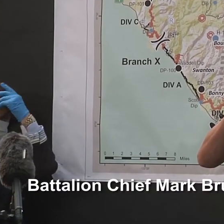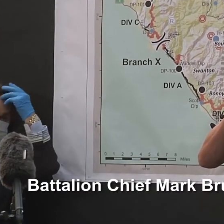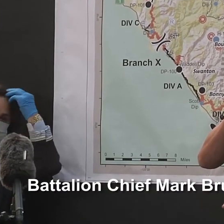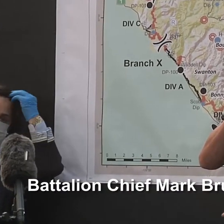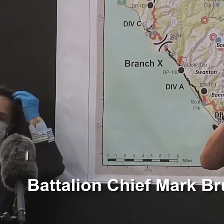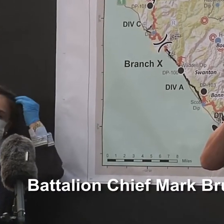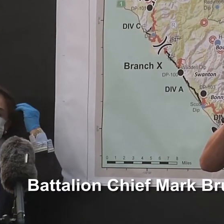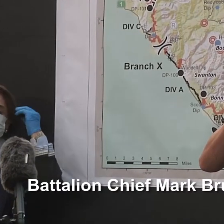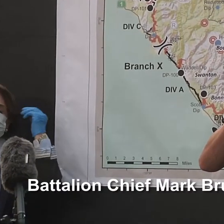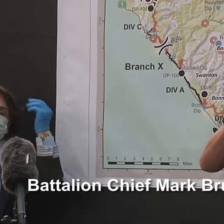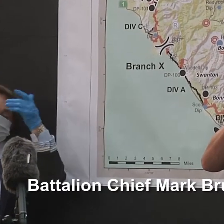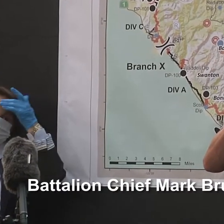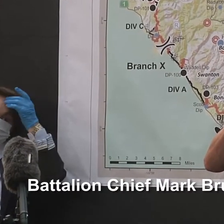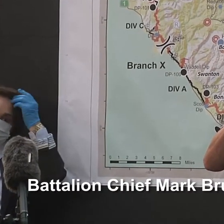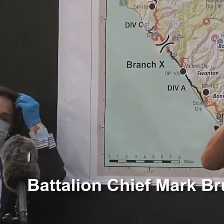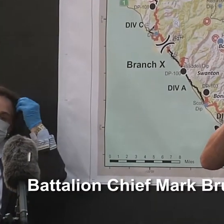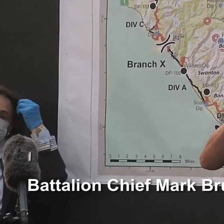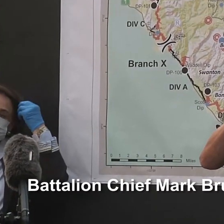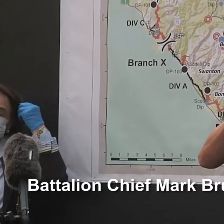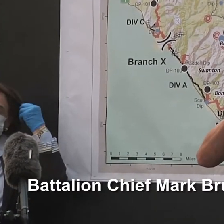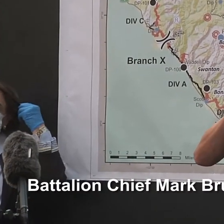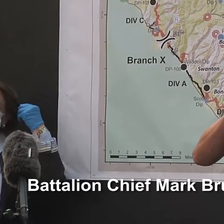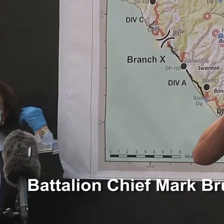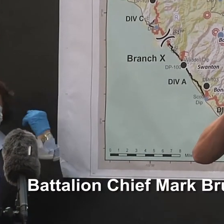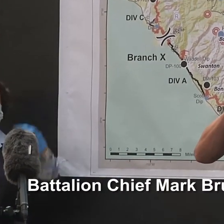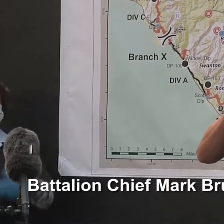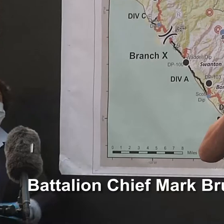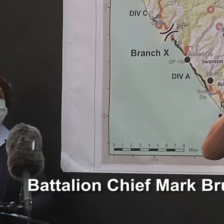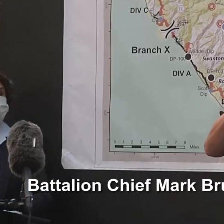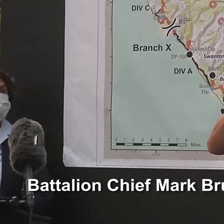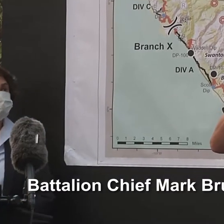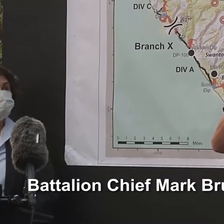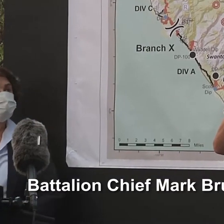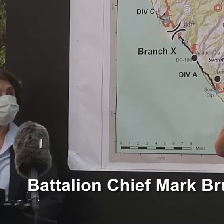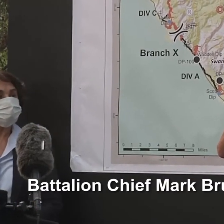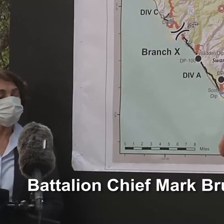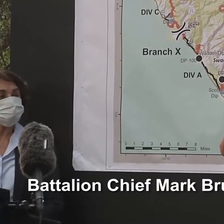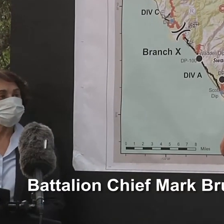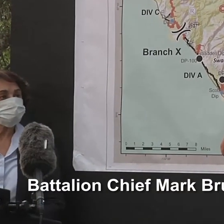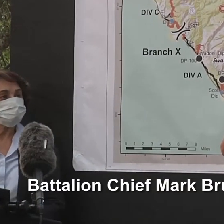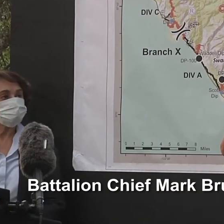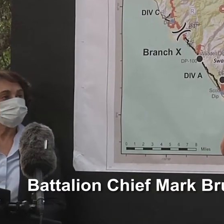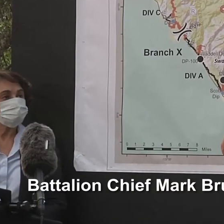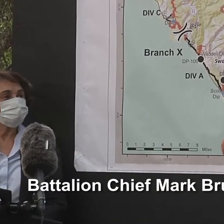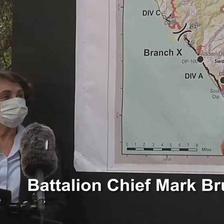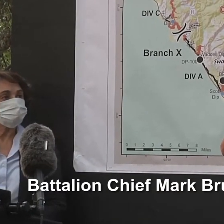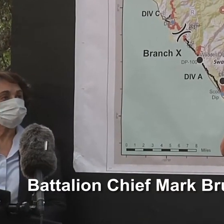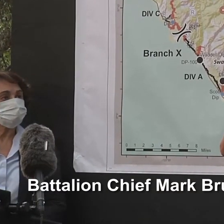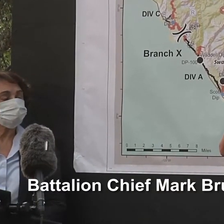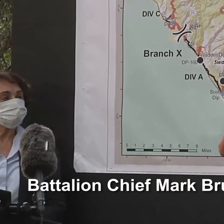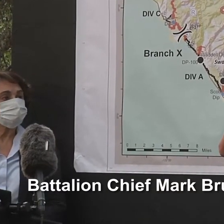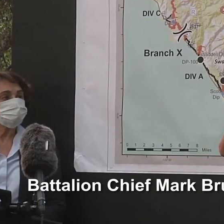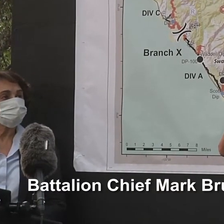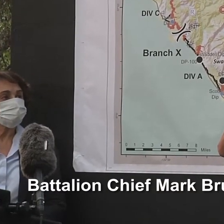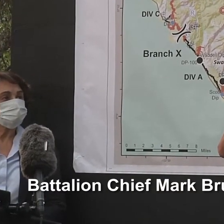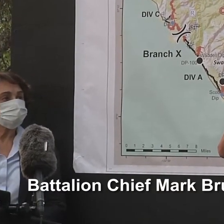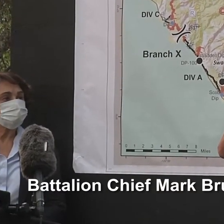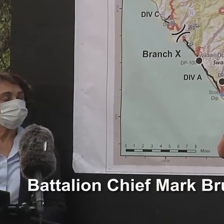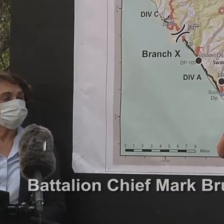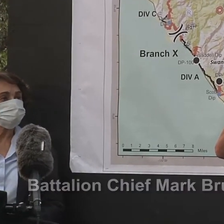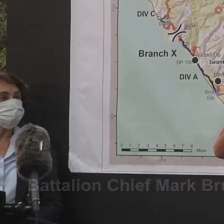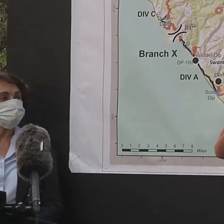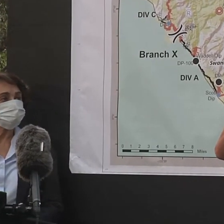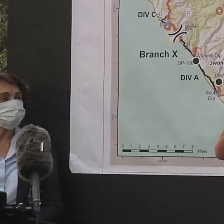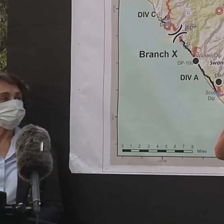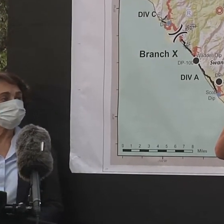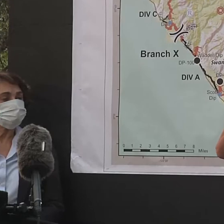today. Again, the weather is cooperating with us. We've been steadily getting doer reinforcements, a lot of personnel. As soon as we get them in,